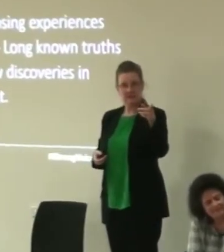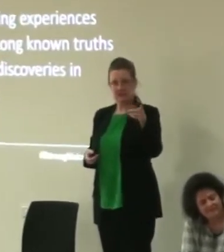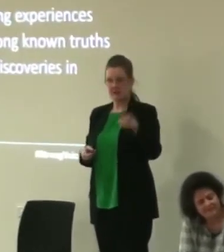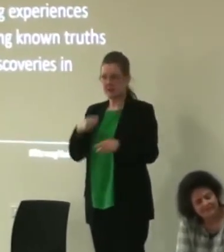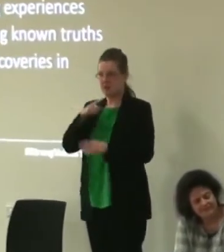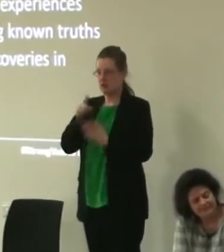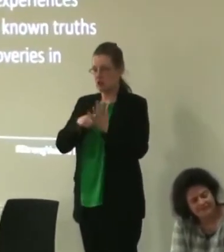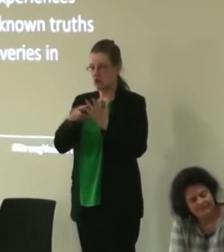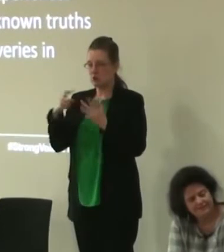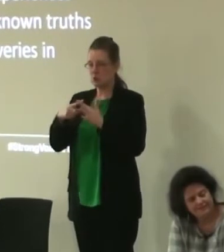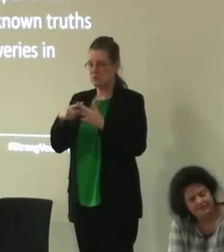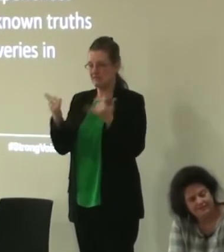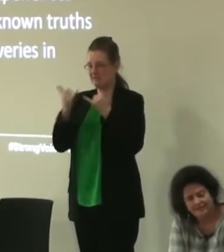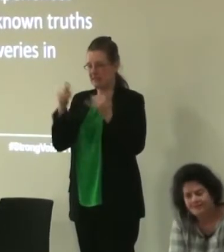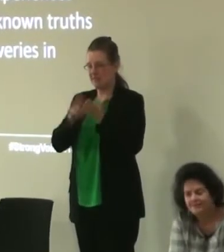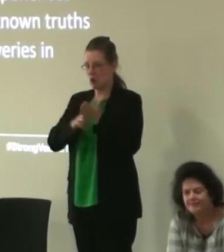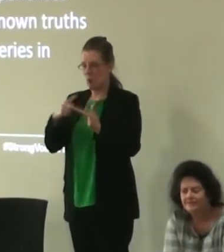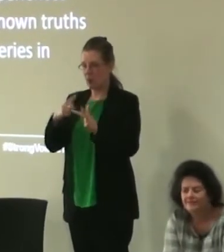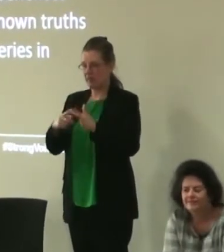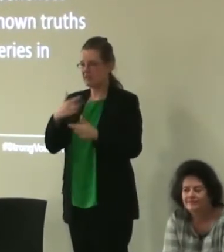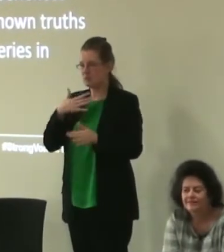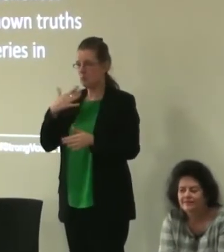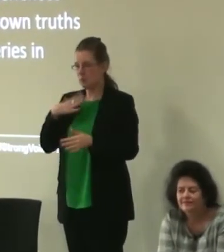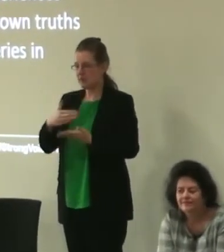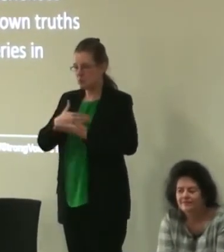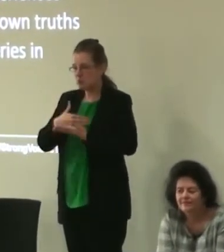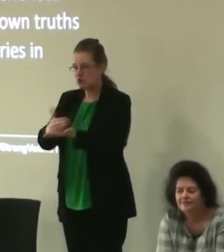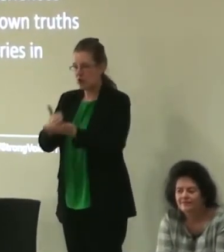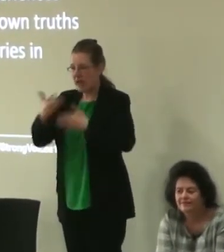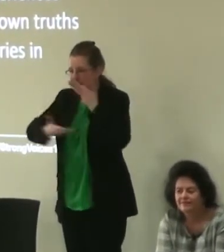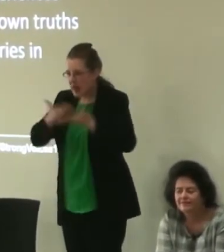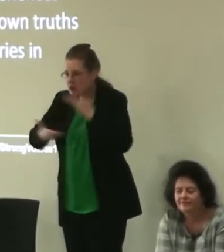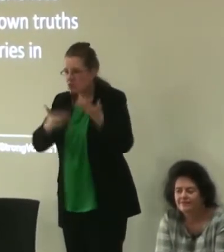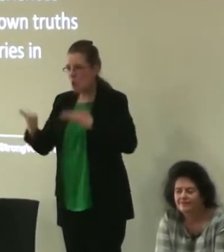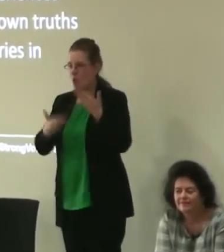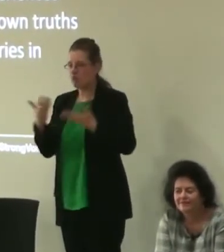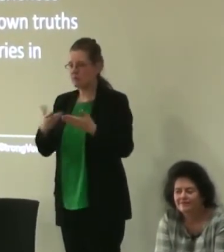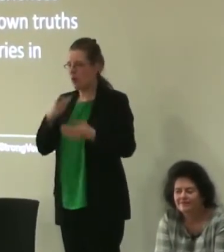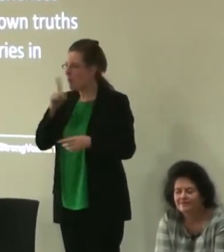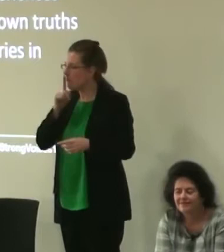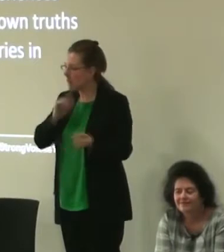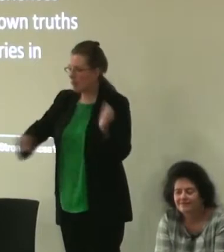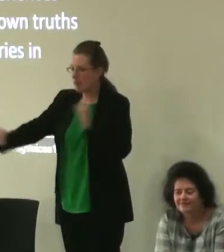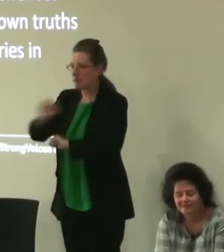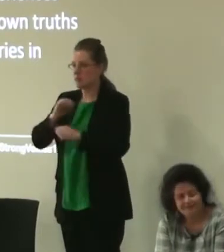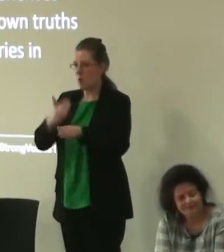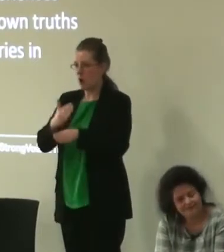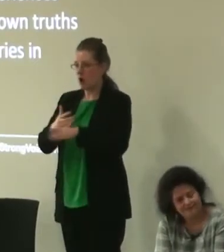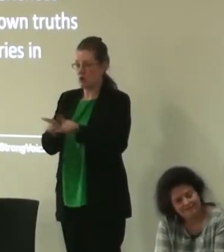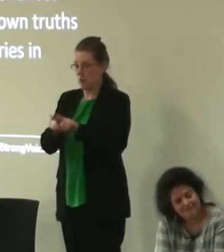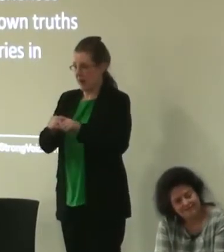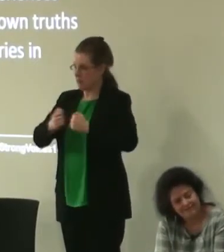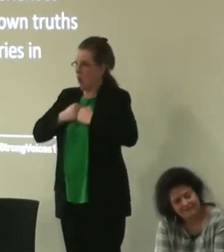East we need to capture and share insight more effectively tell stories about other people's work as well as our own to